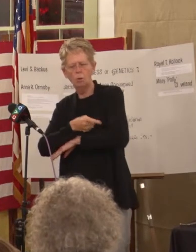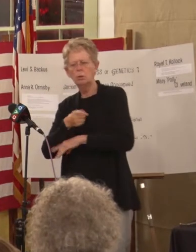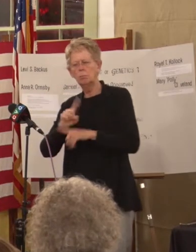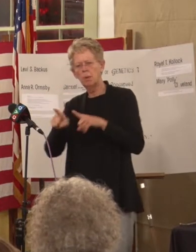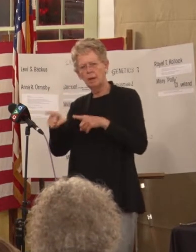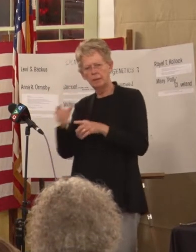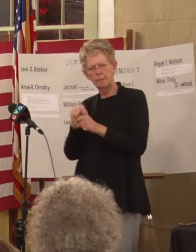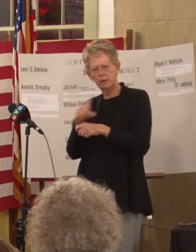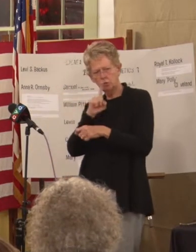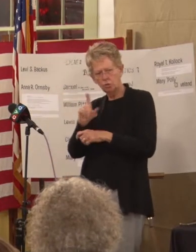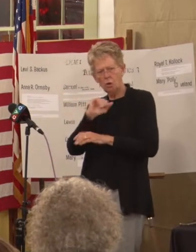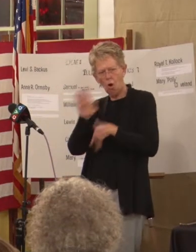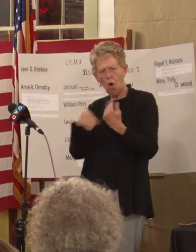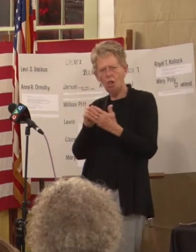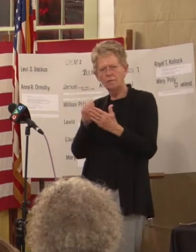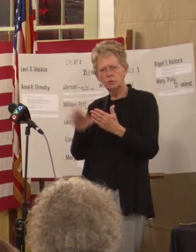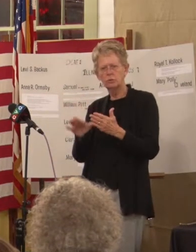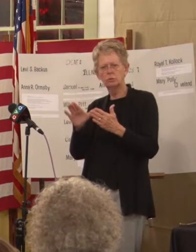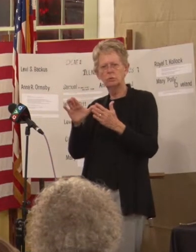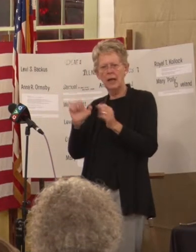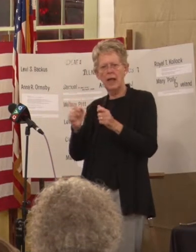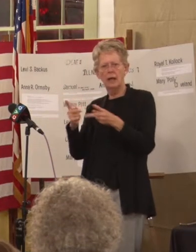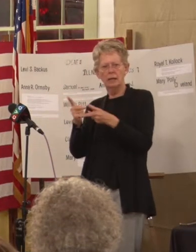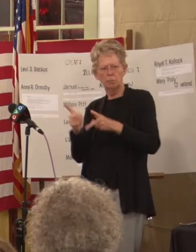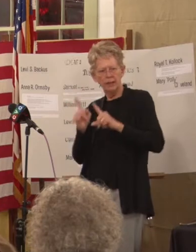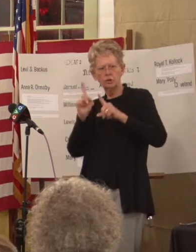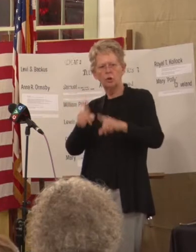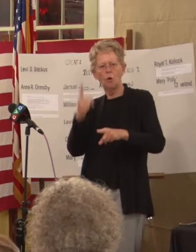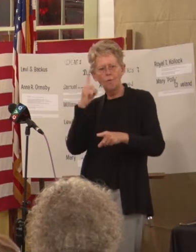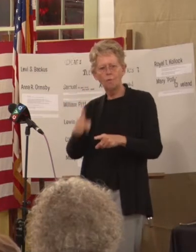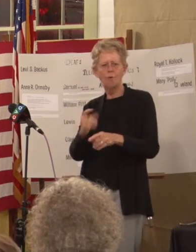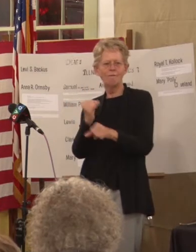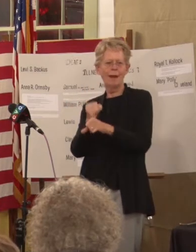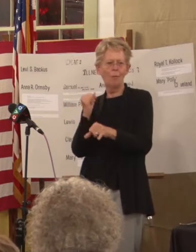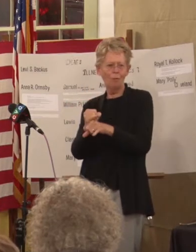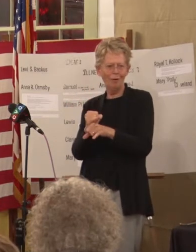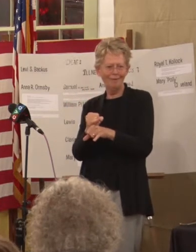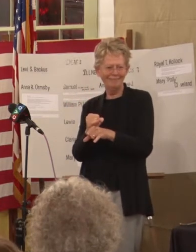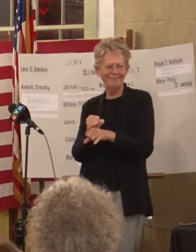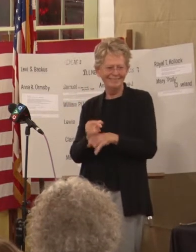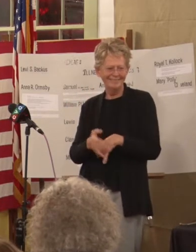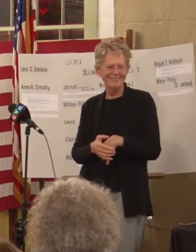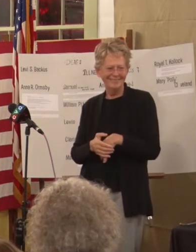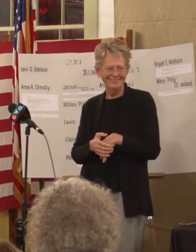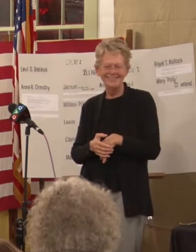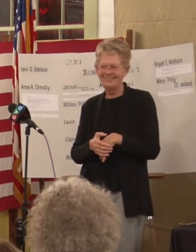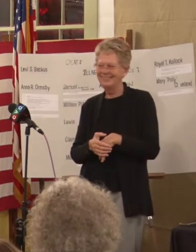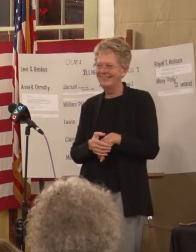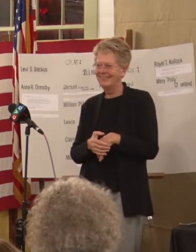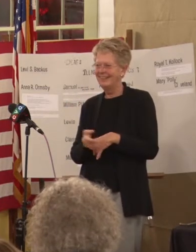had a place in the New York School for the Deaf. And then he ended up marrying one of the students.